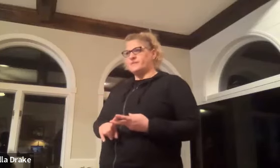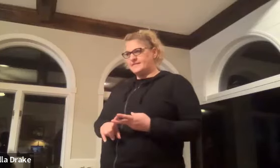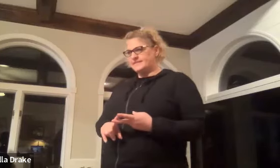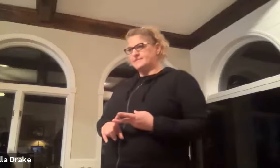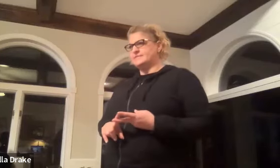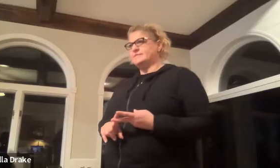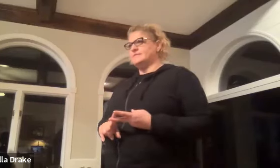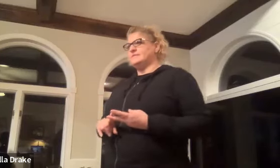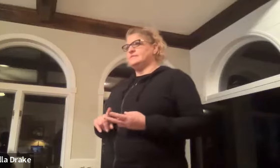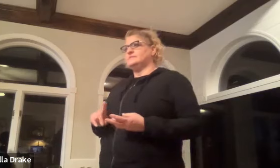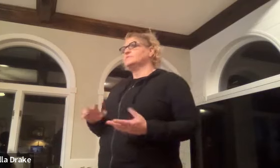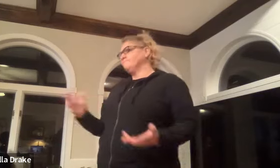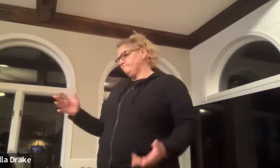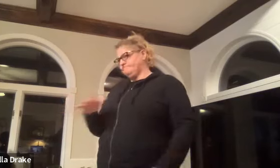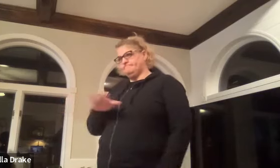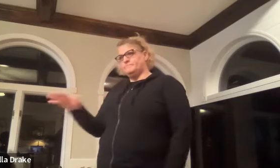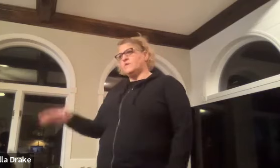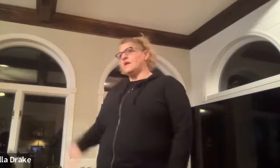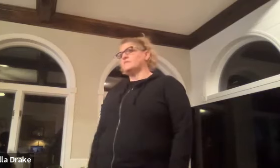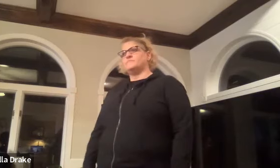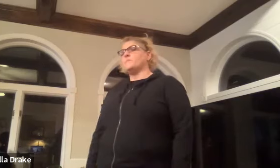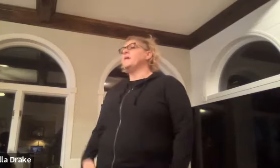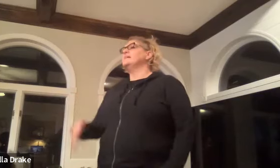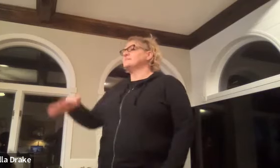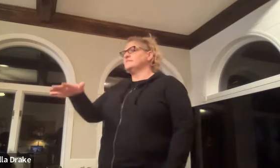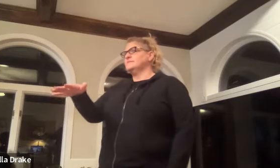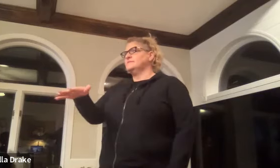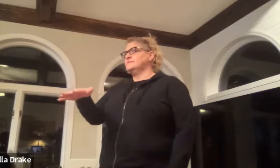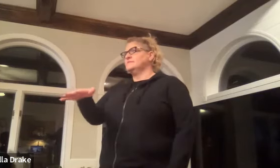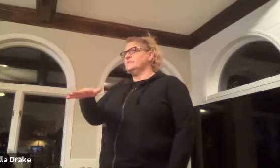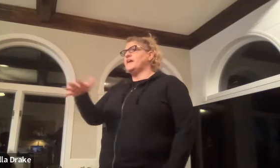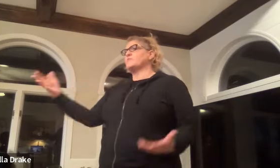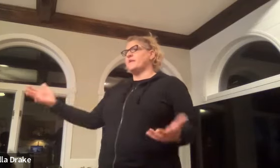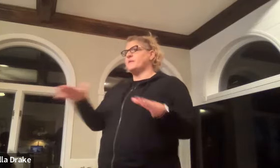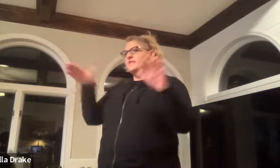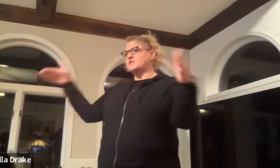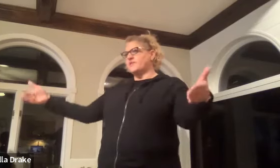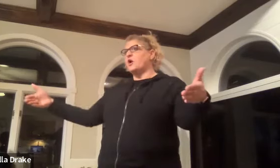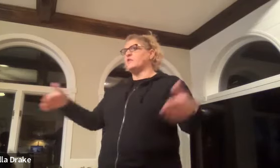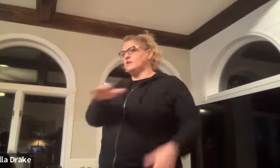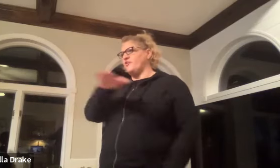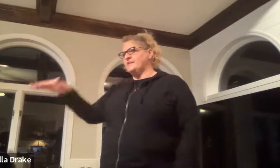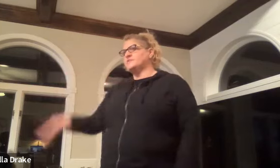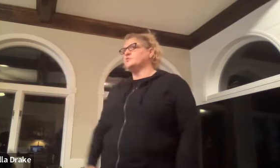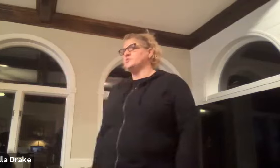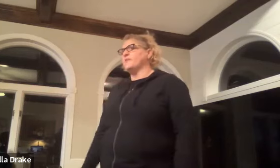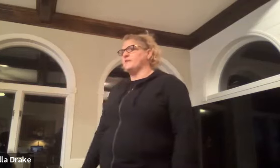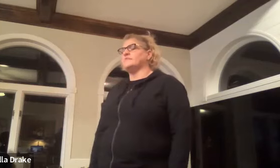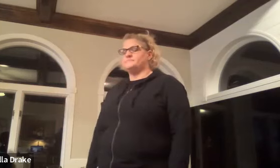places yeah but that's what they that's what they call it great so you would spell it out